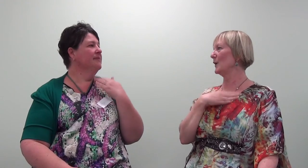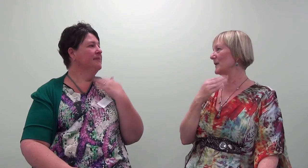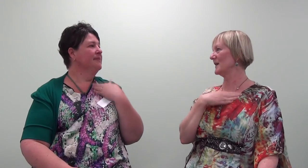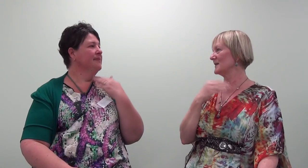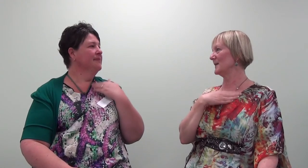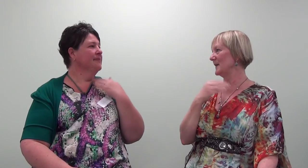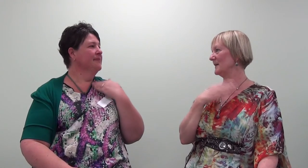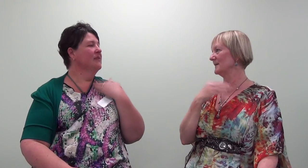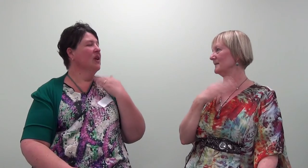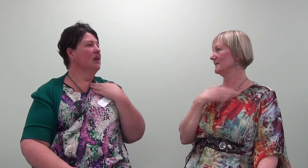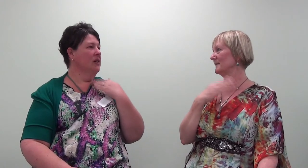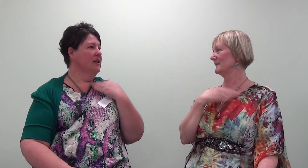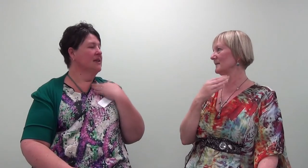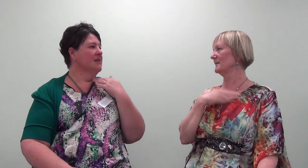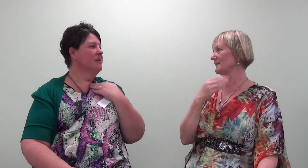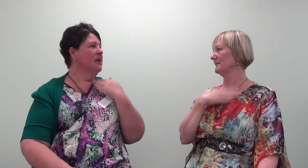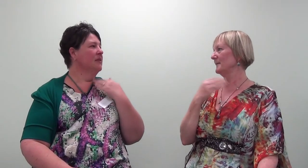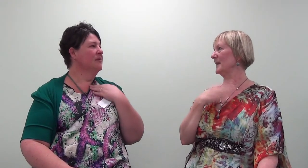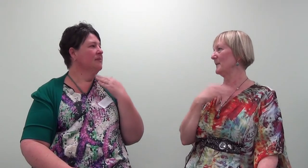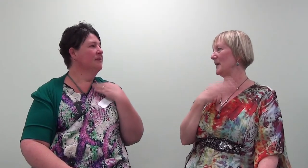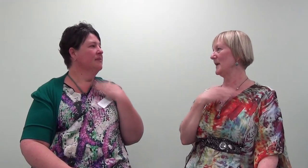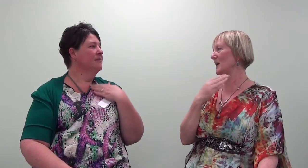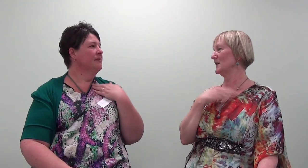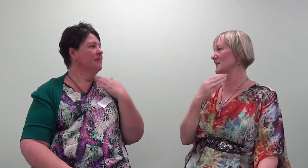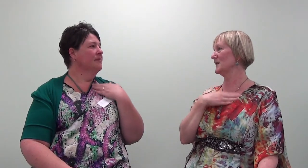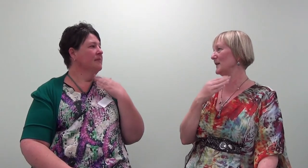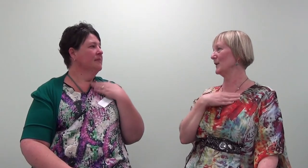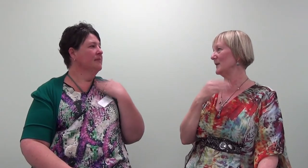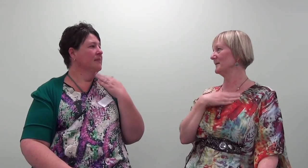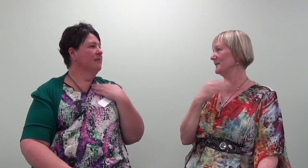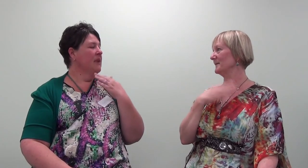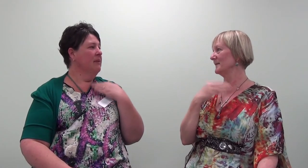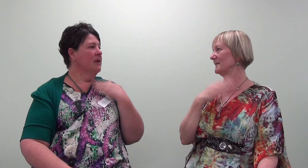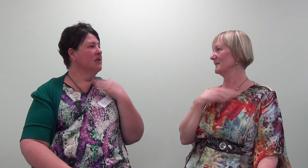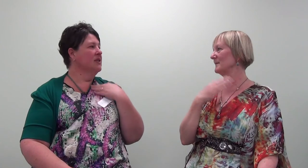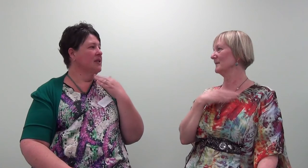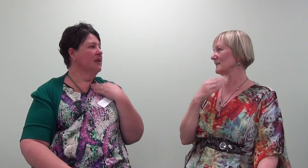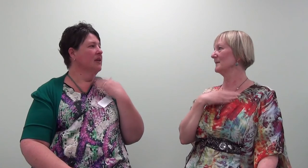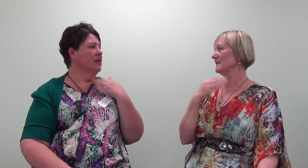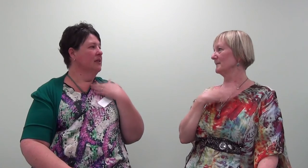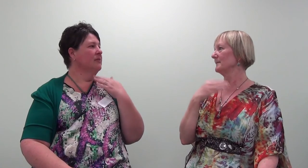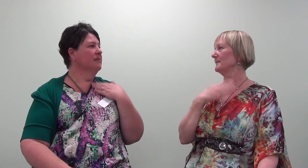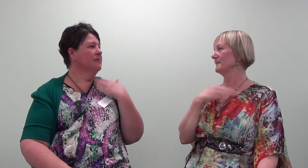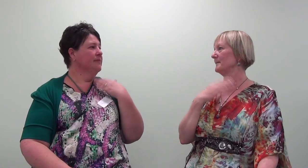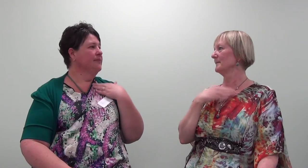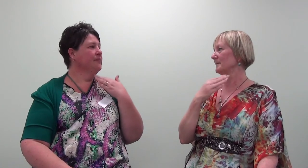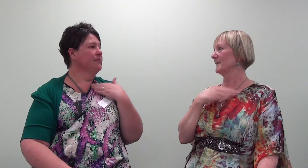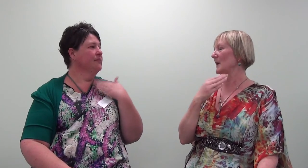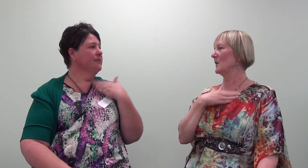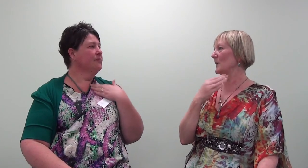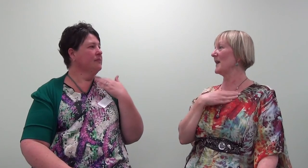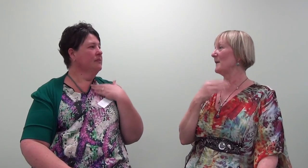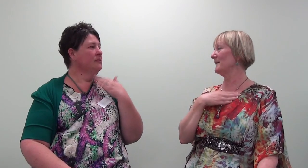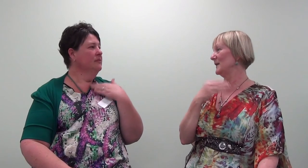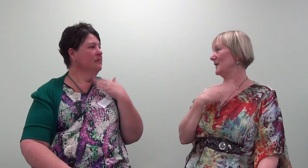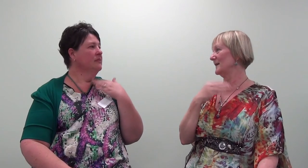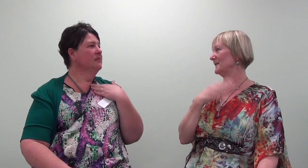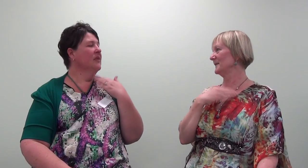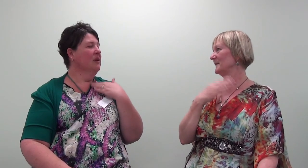learned that somewhere. Maybe I can just let it go. Maybe I can just let it go. I wonder what that would feel like. I